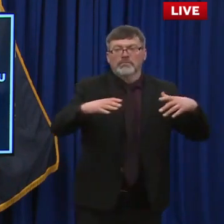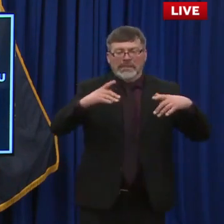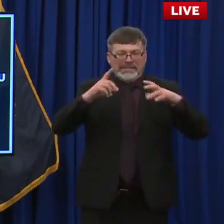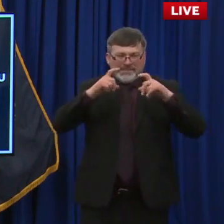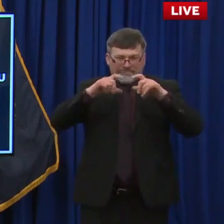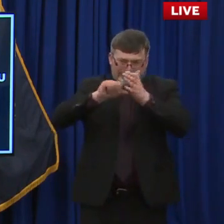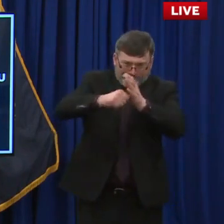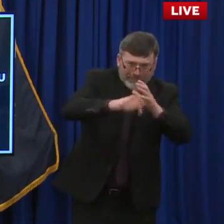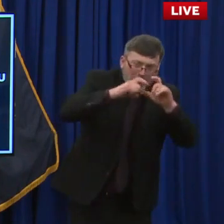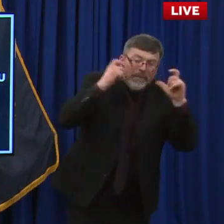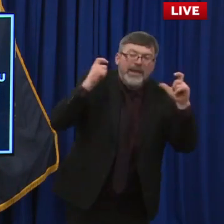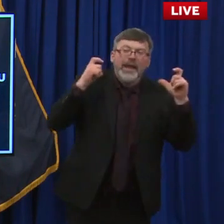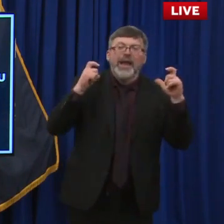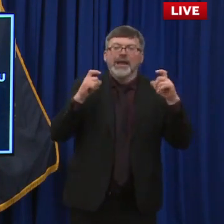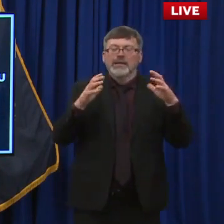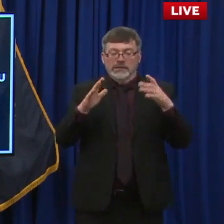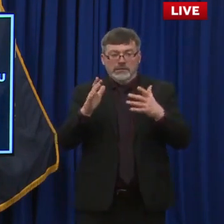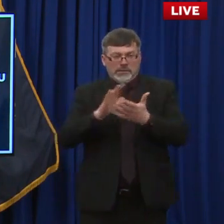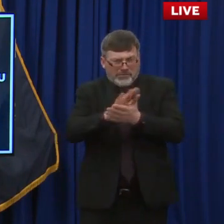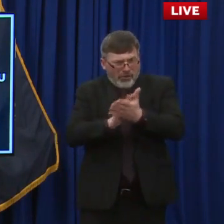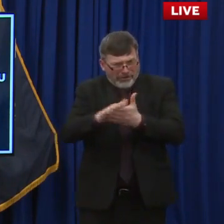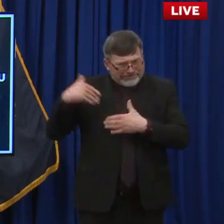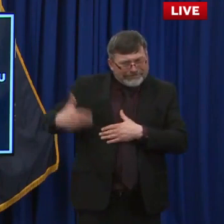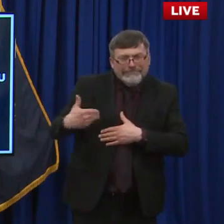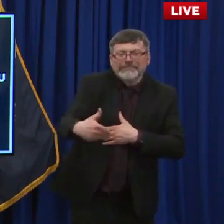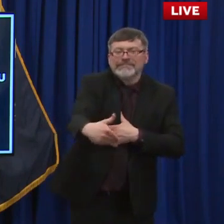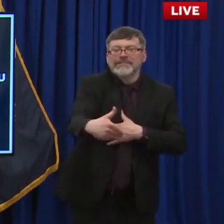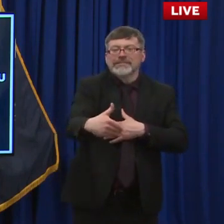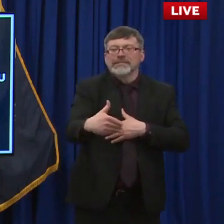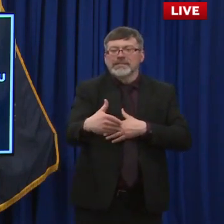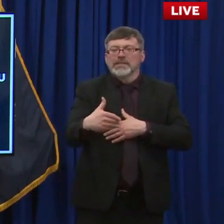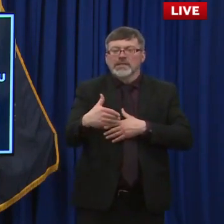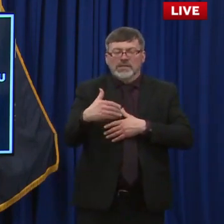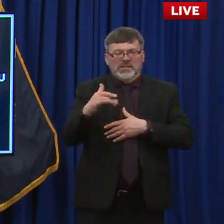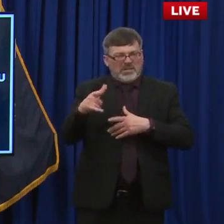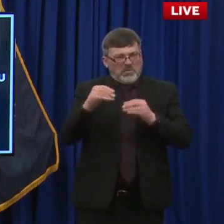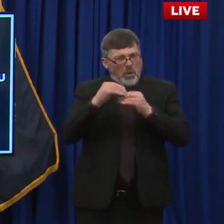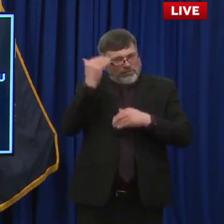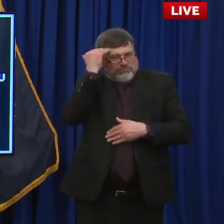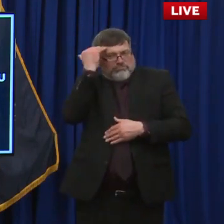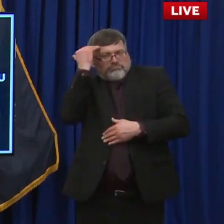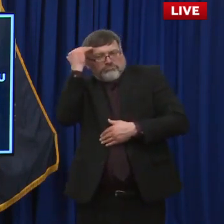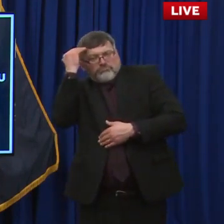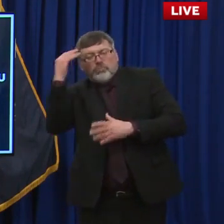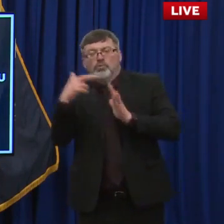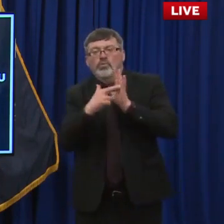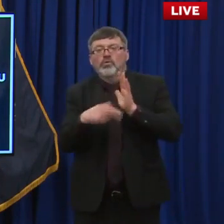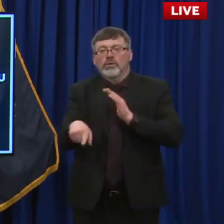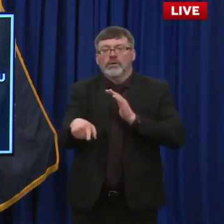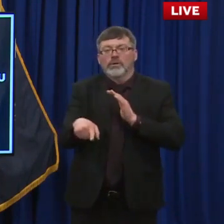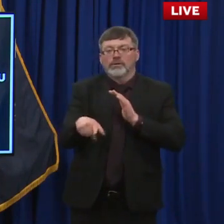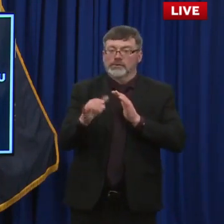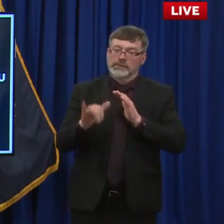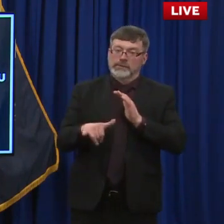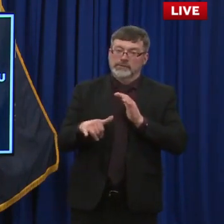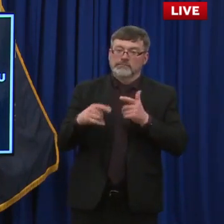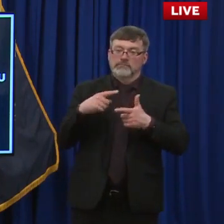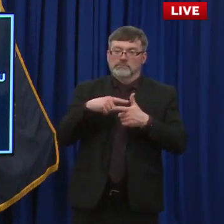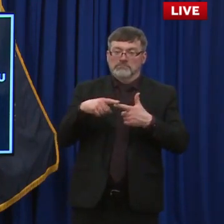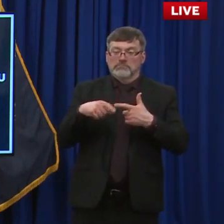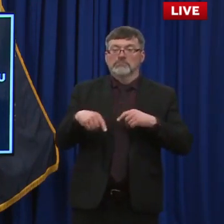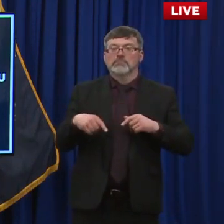movement and flow. Um, and so for a variety of reasons, and this has been our experience as well in New Hampshire, we have found